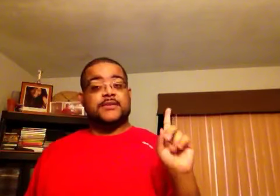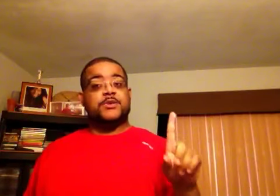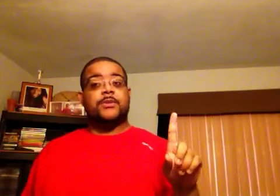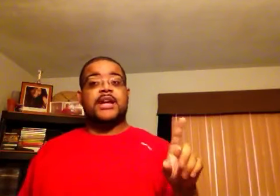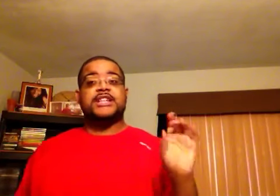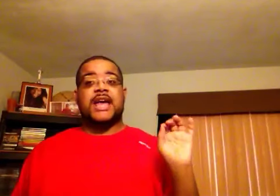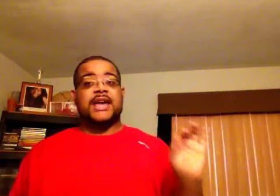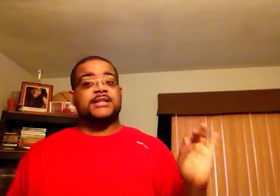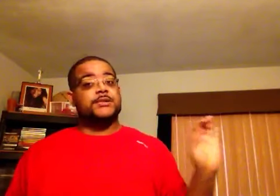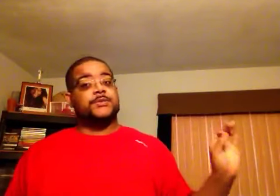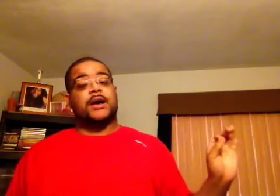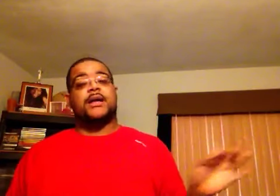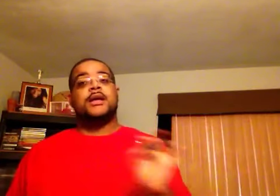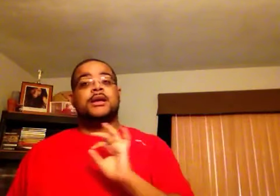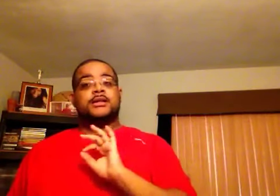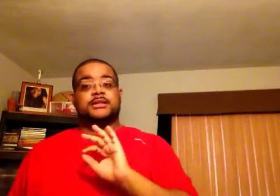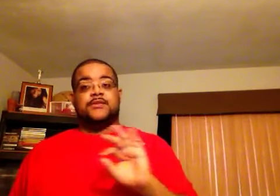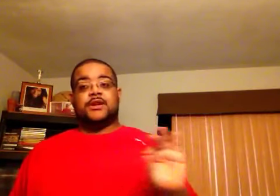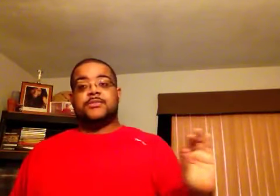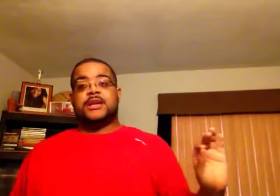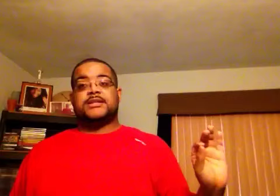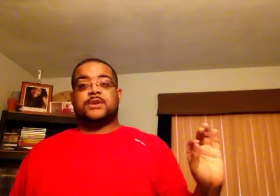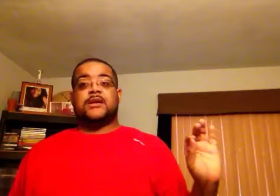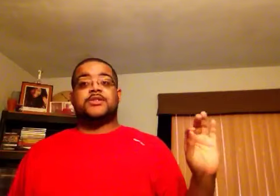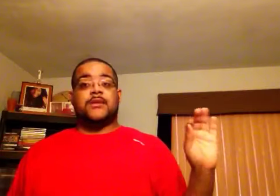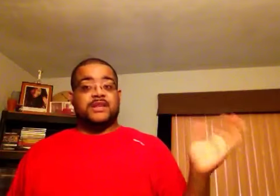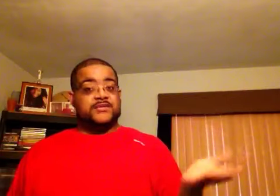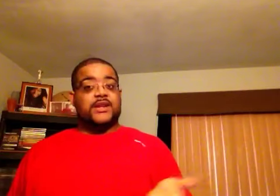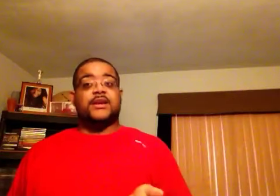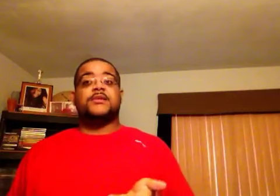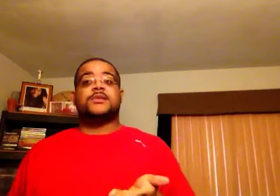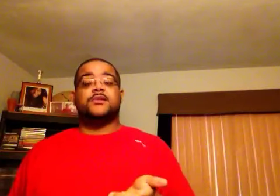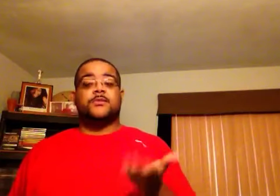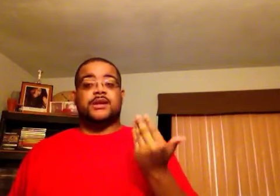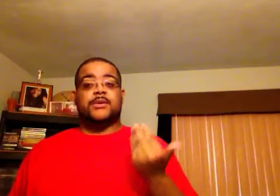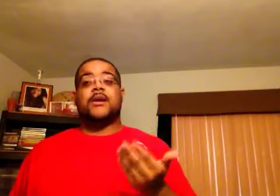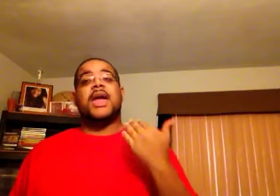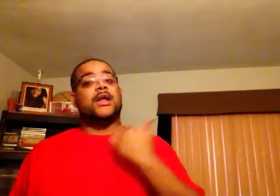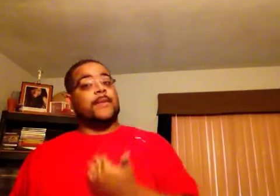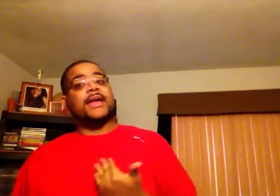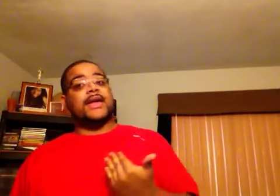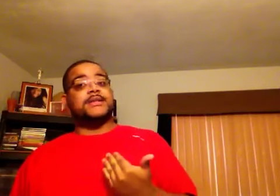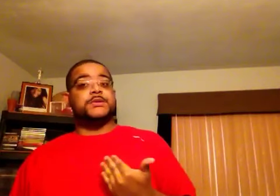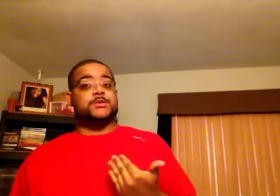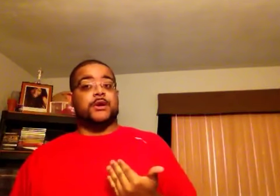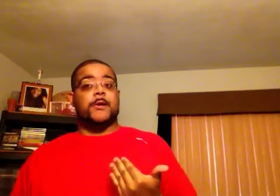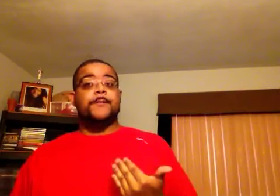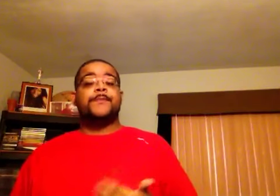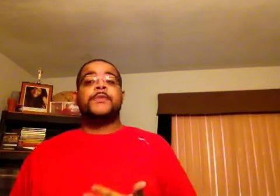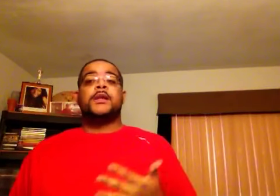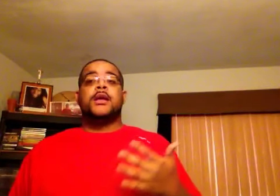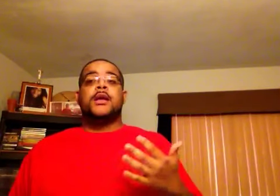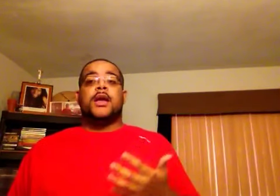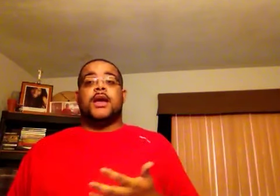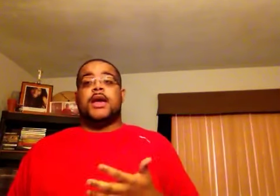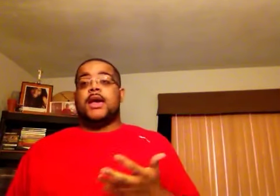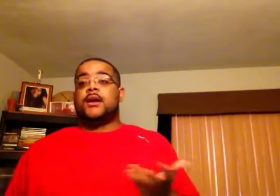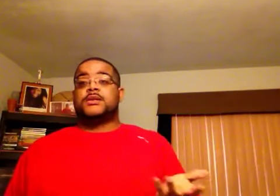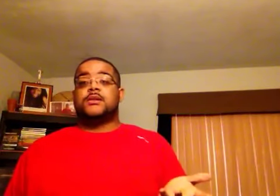have a Twitter page at ktookspot. It does give you the updates when I drop these videos, so you'll be up here and on my ktooks Twitter. And also,